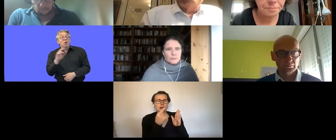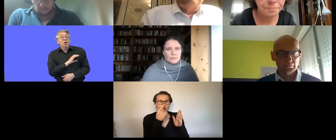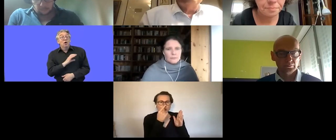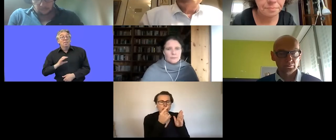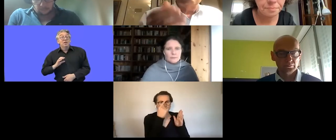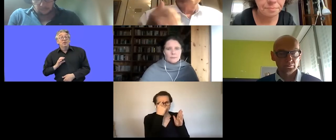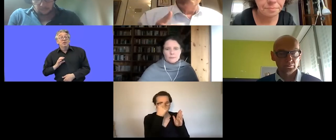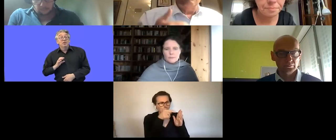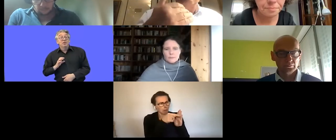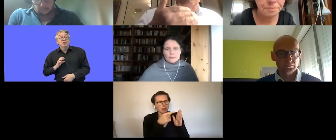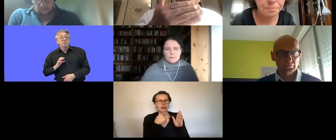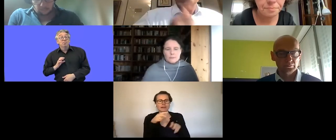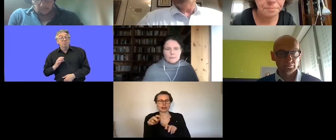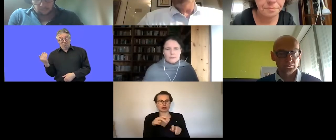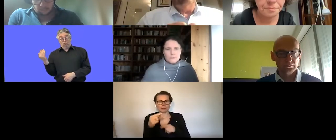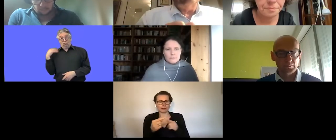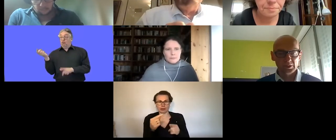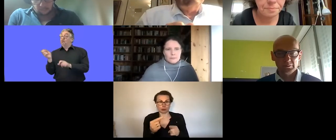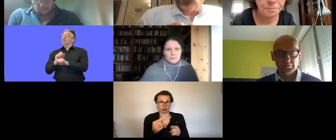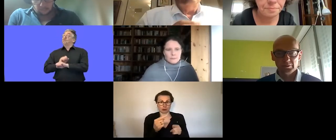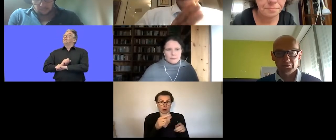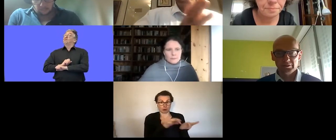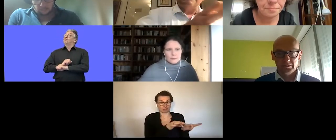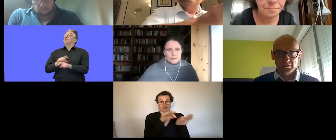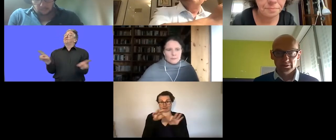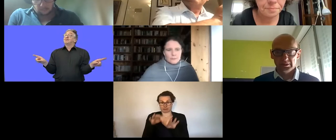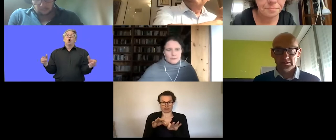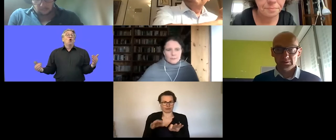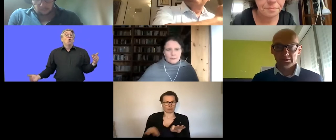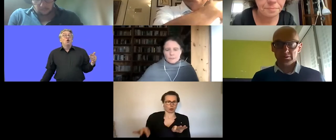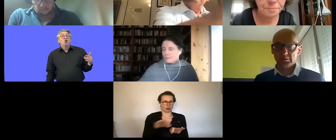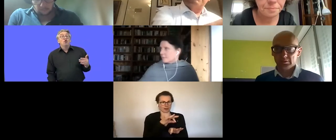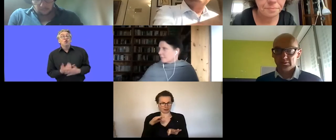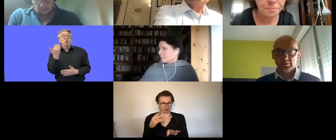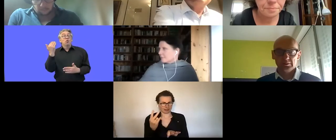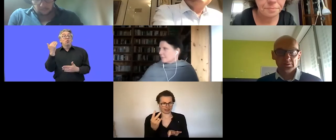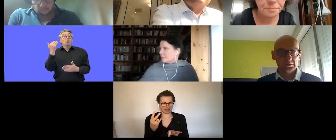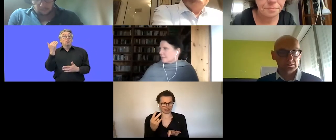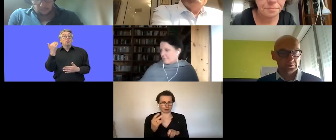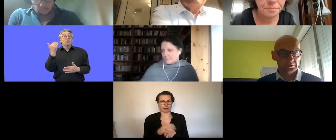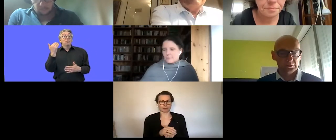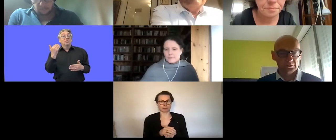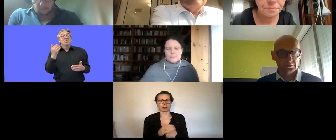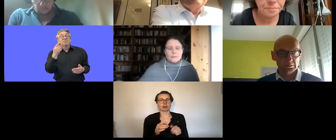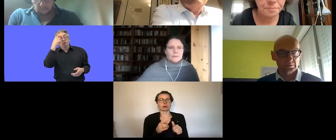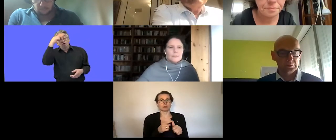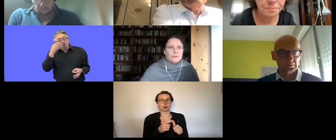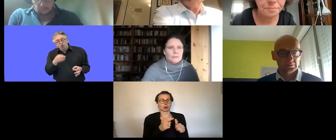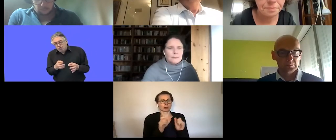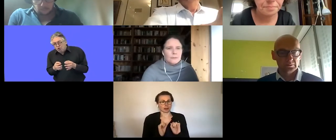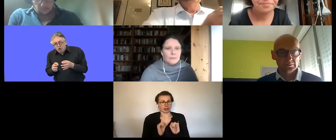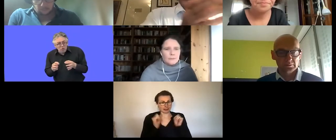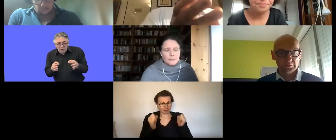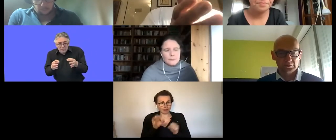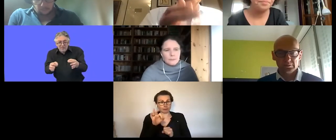strategy for um um disabled persons and disabled might come in very useful